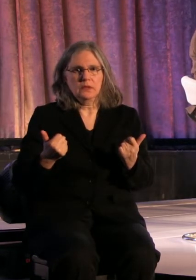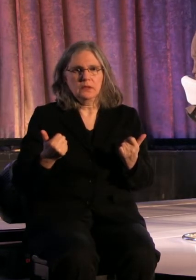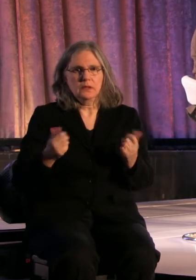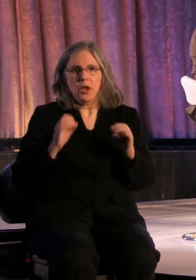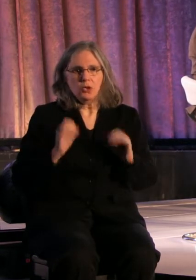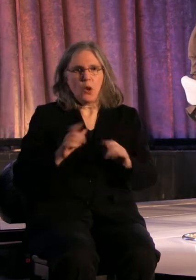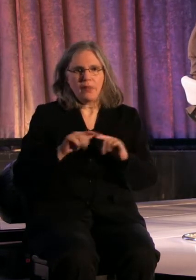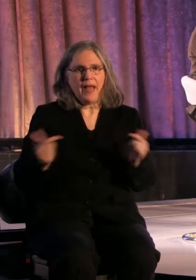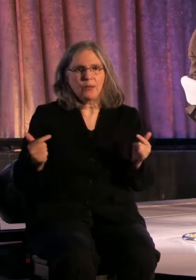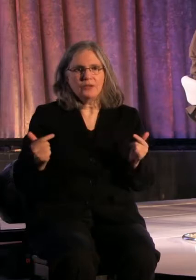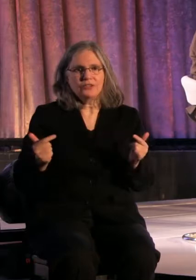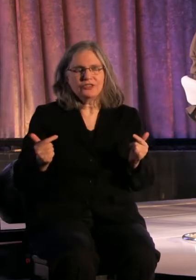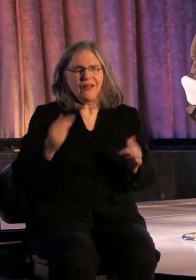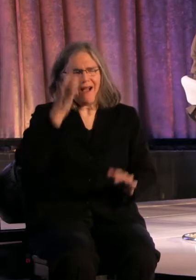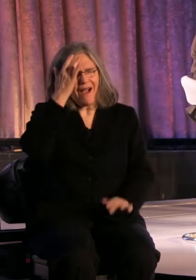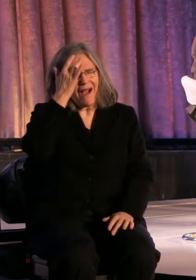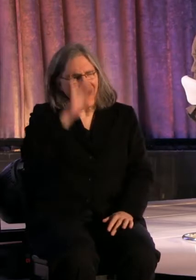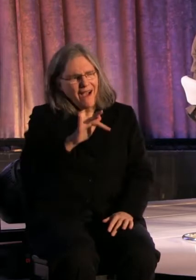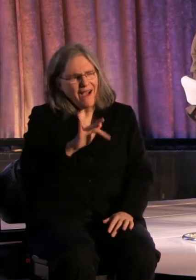Genius.